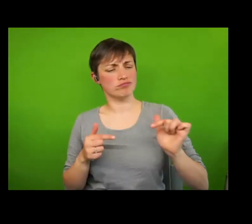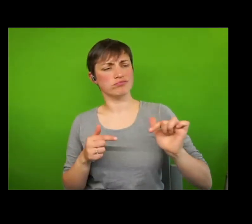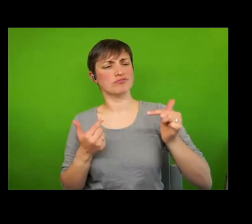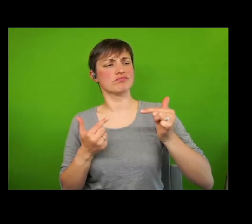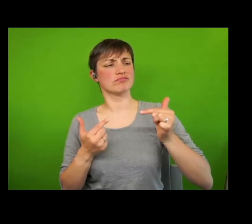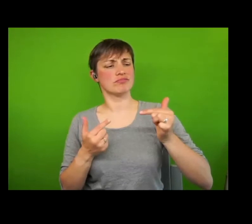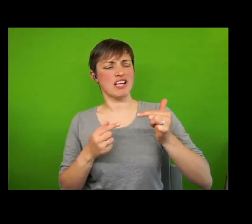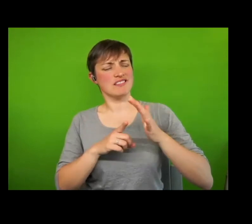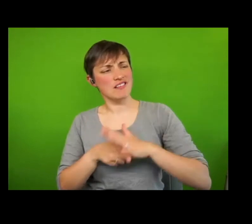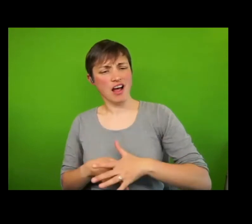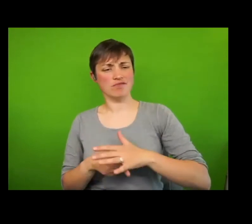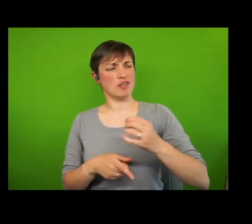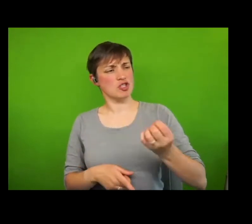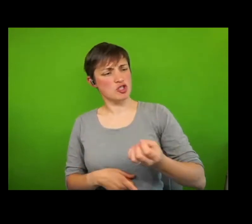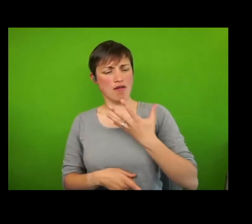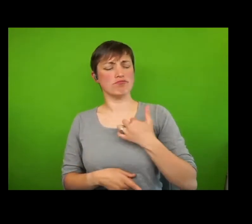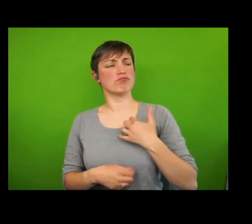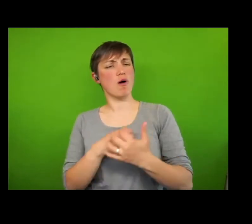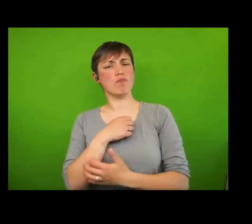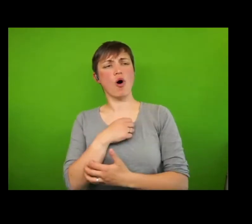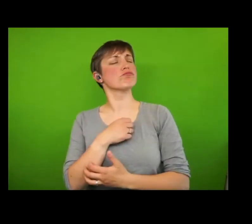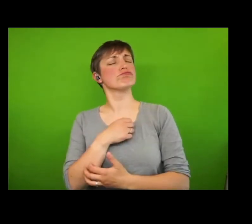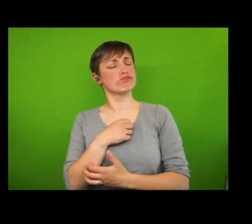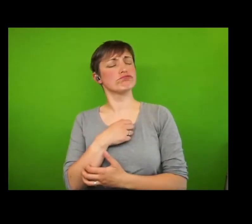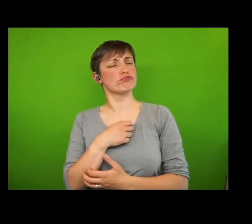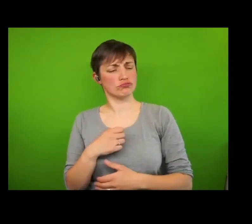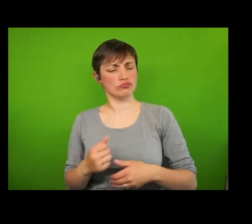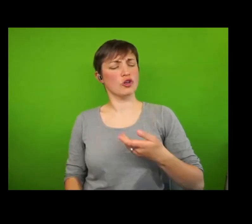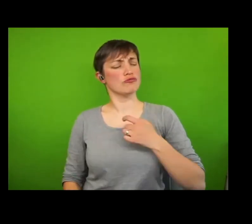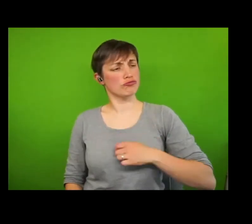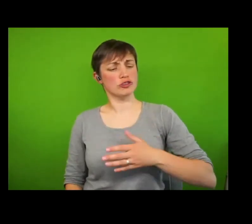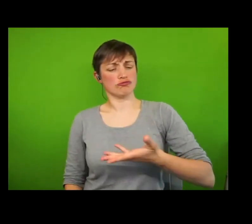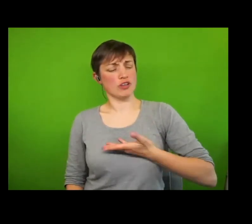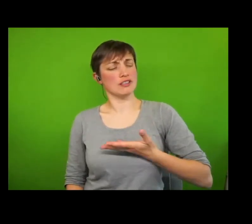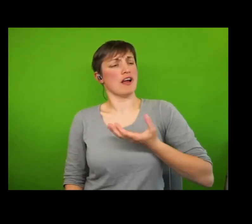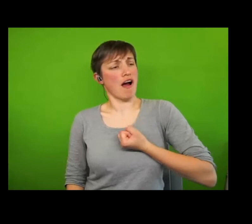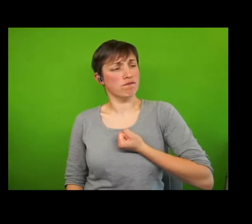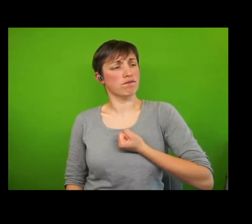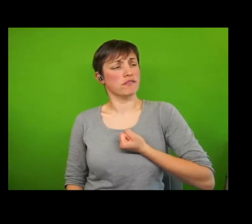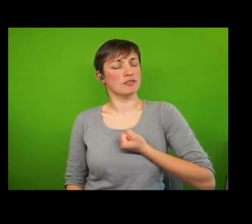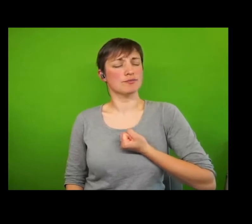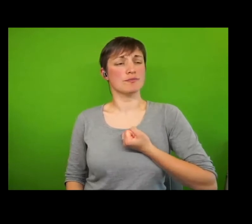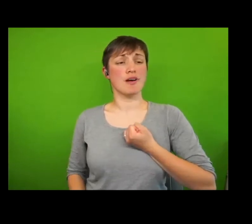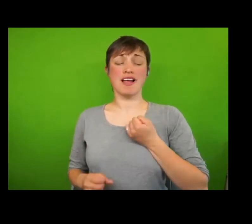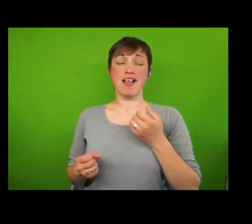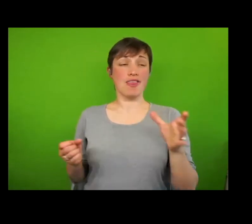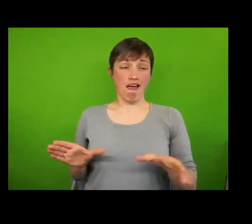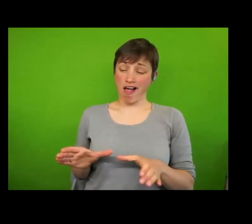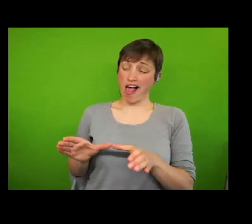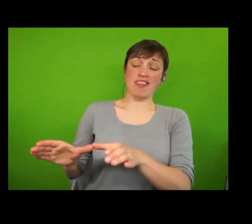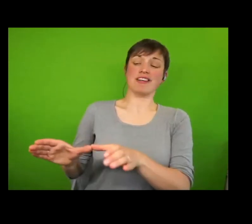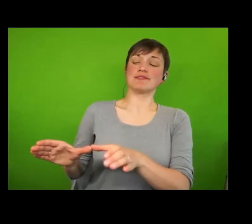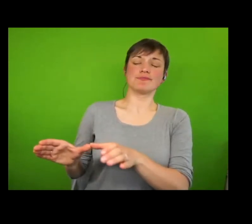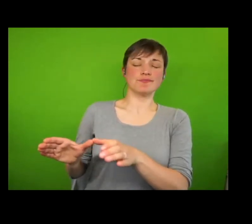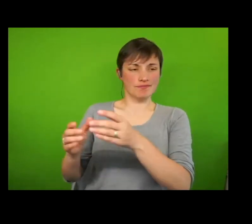poor. The language of human rights counters the process of othering because it's about what we share and